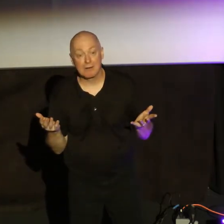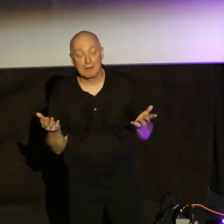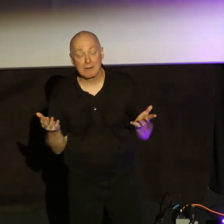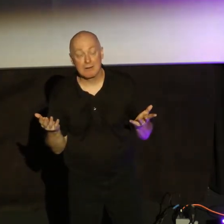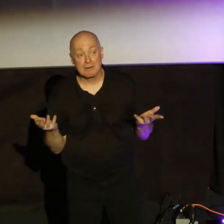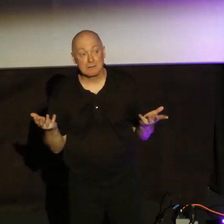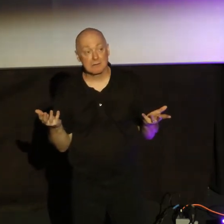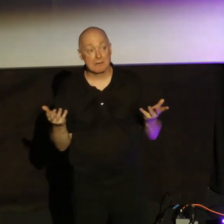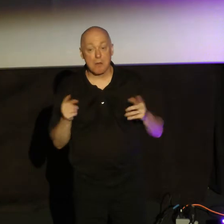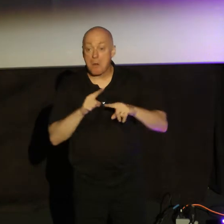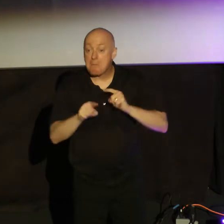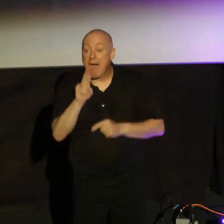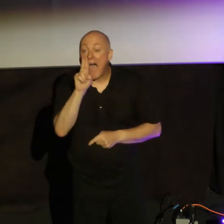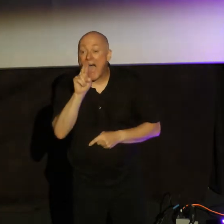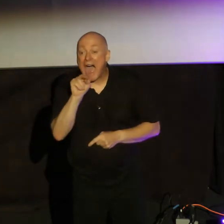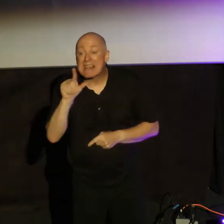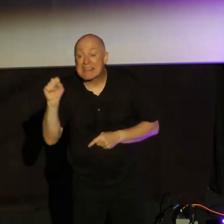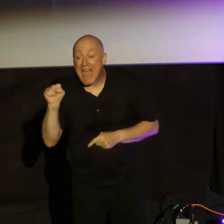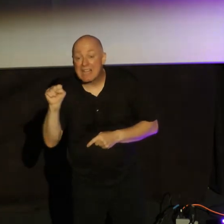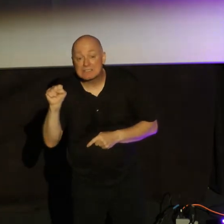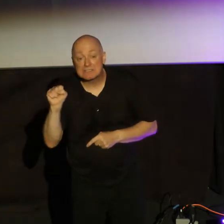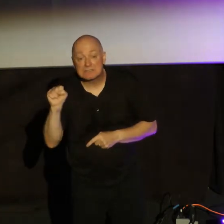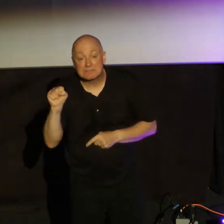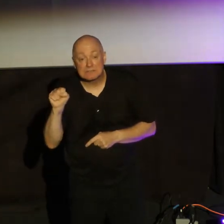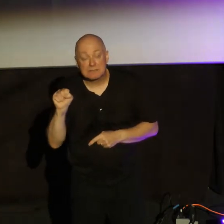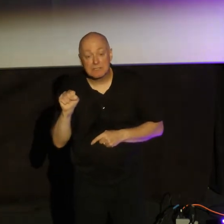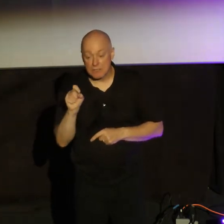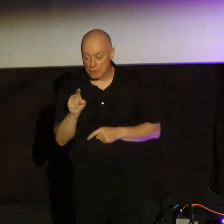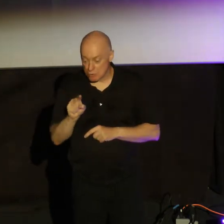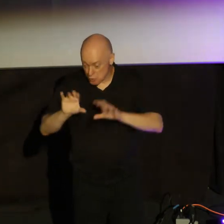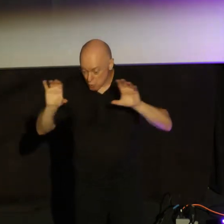But unless the work of your life is for Christ,